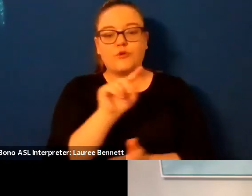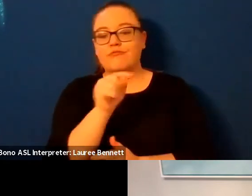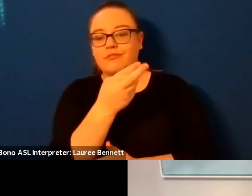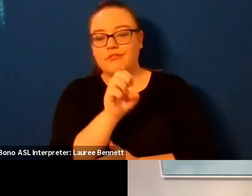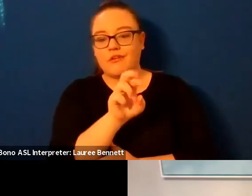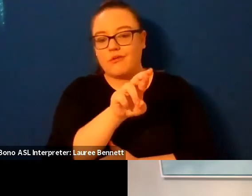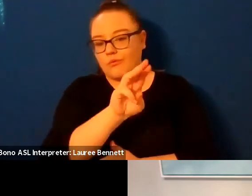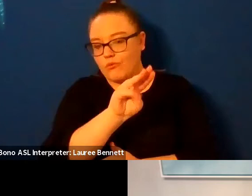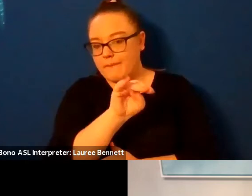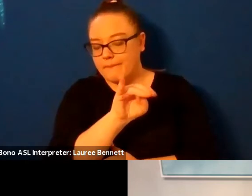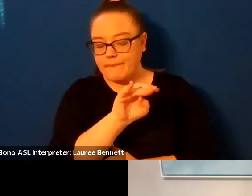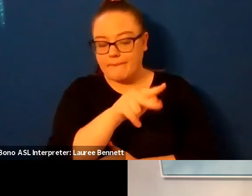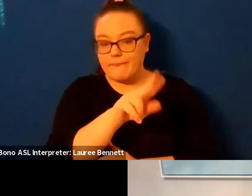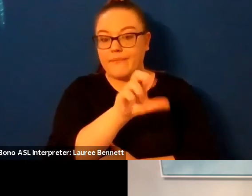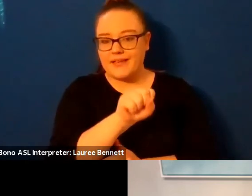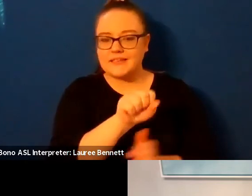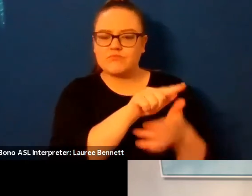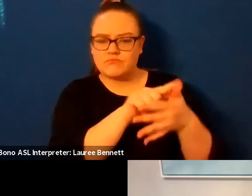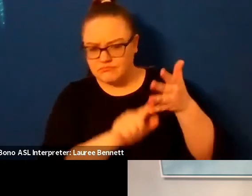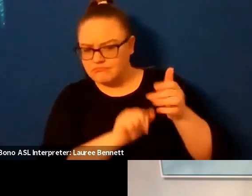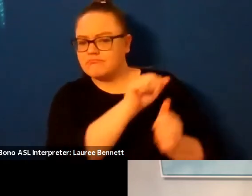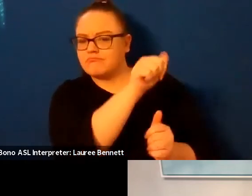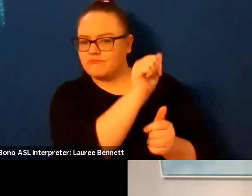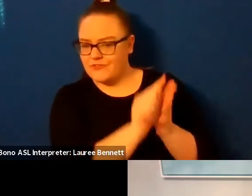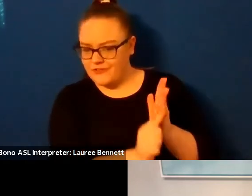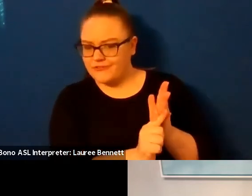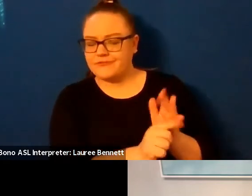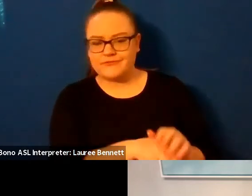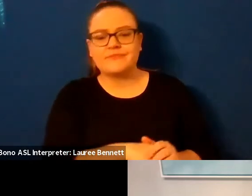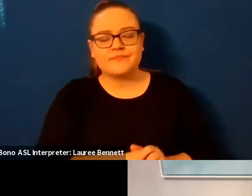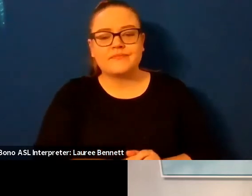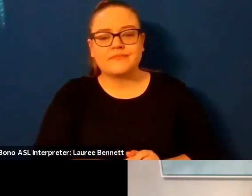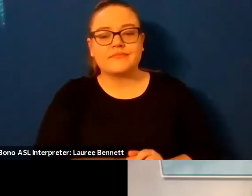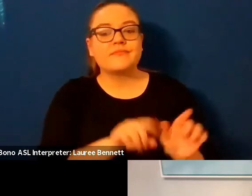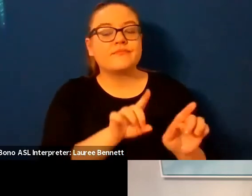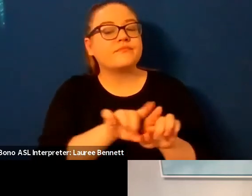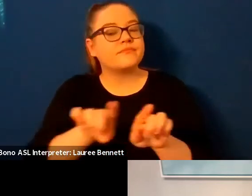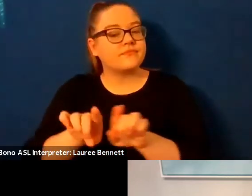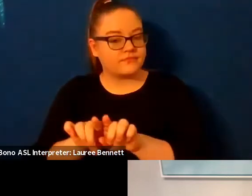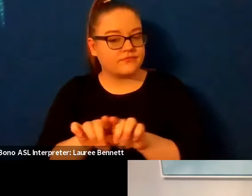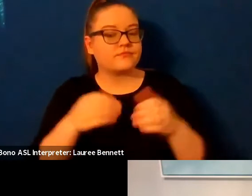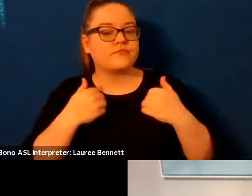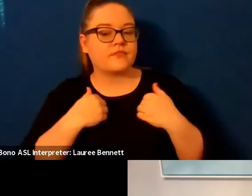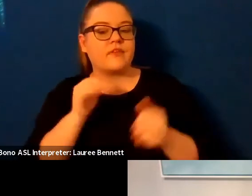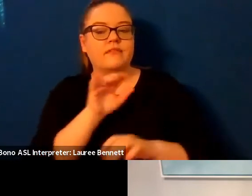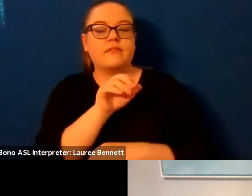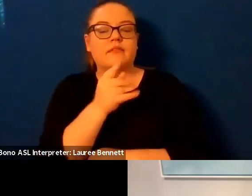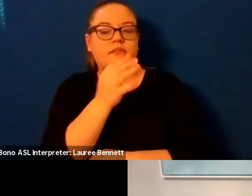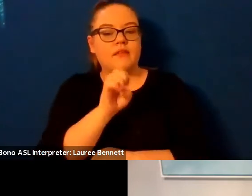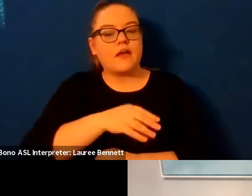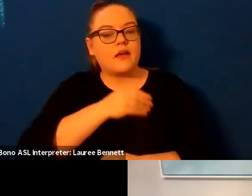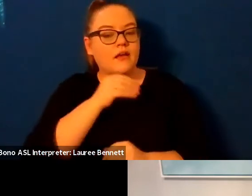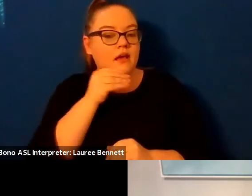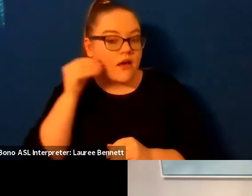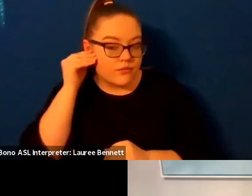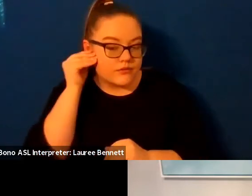poetry collection if the house won the 2019 brittingham prize judged by carl phillips her second collection hinge which